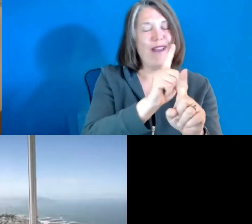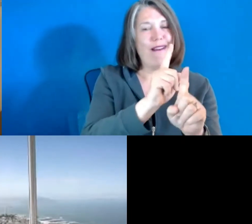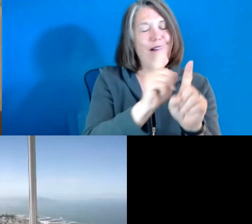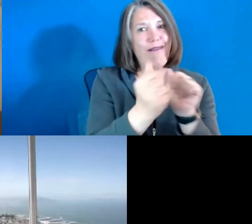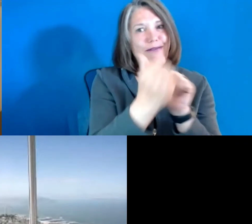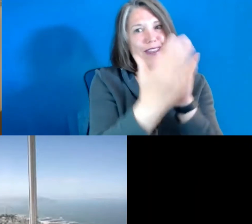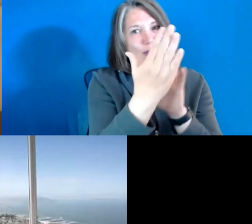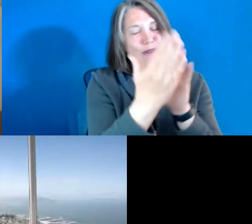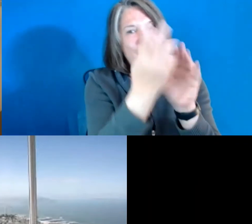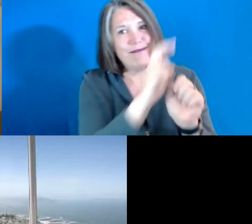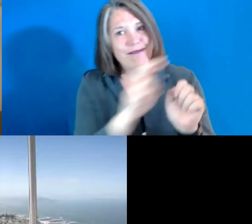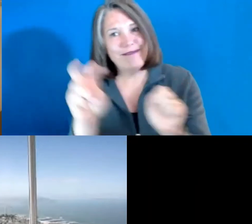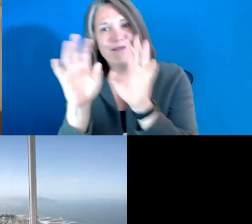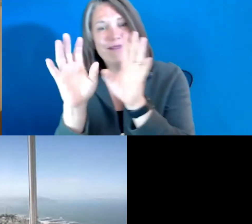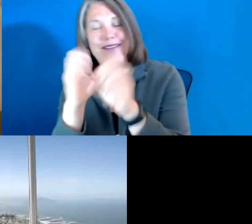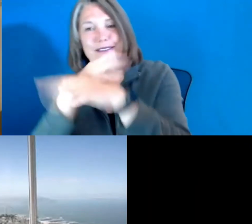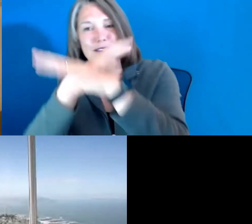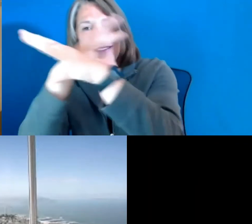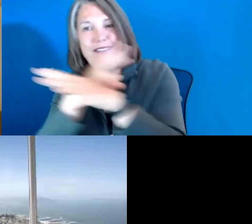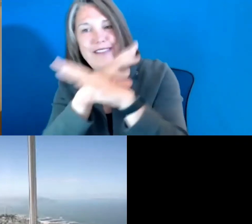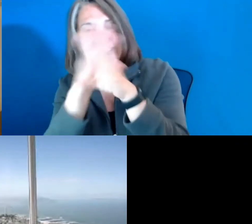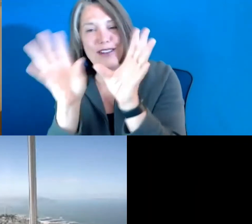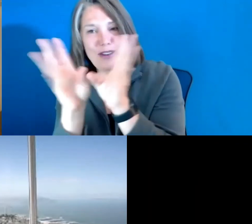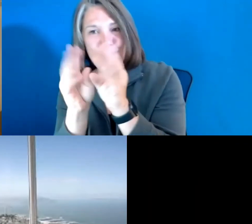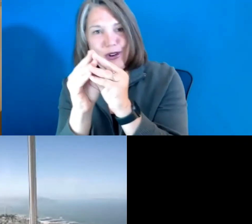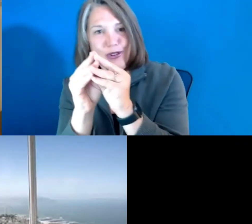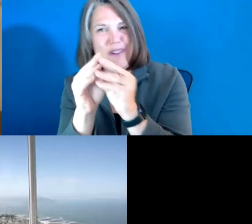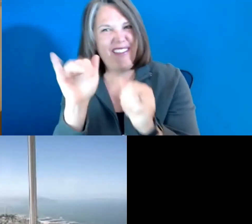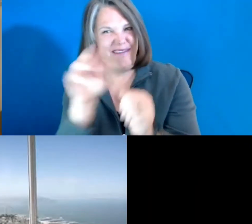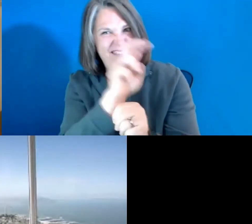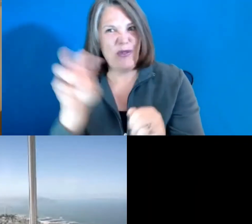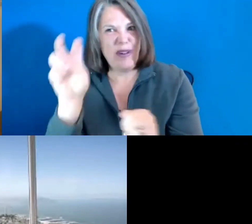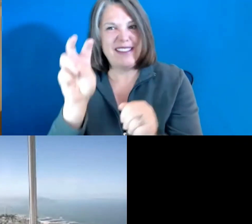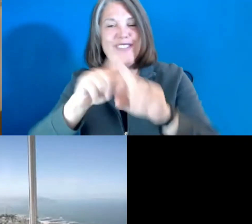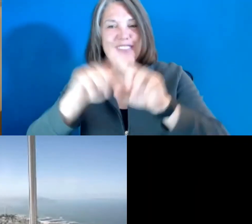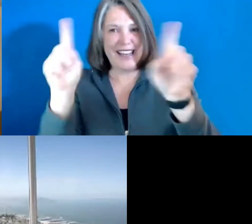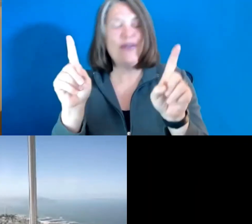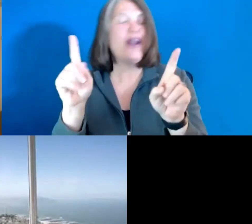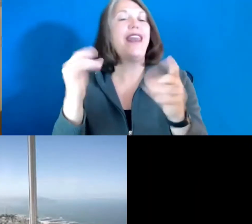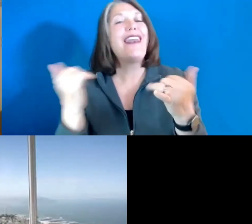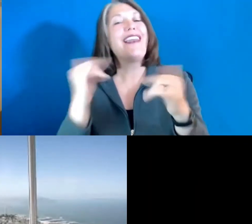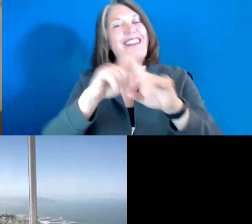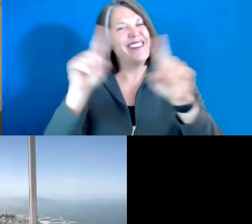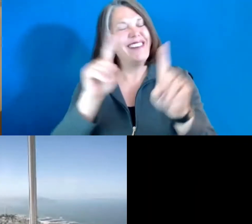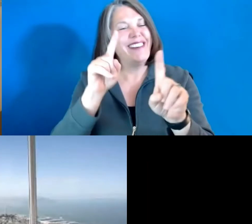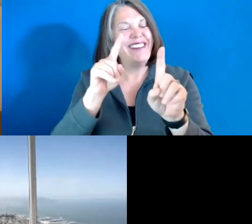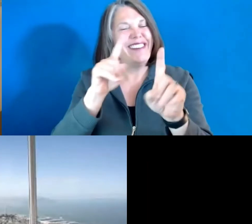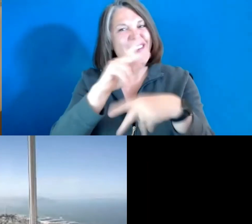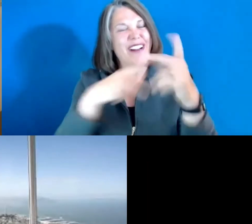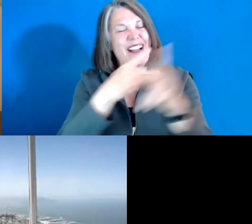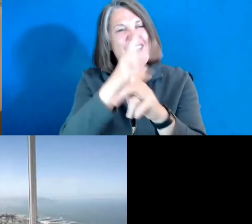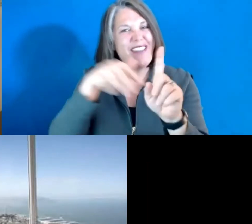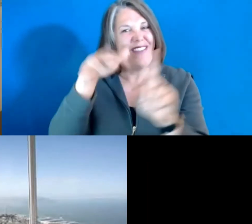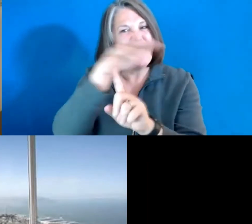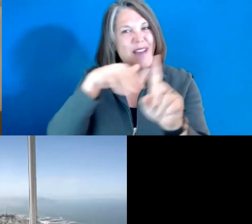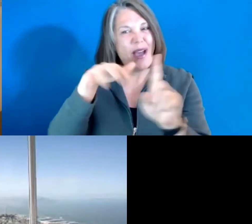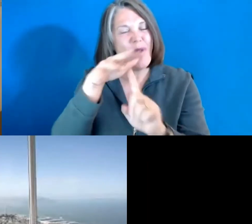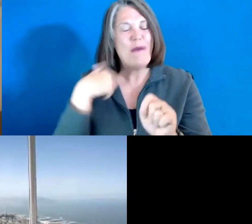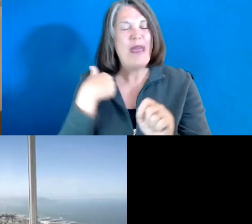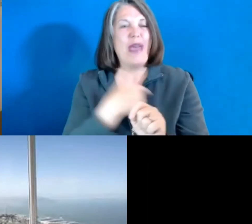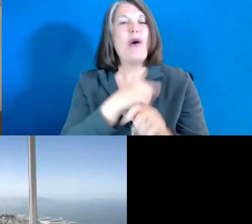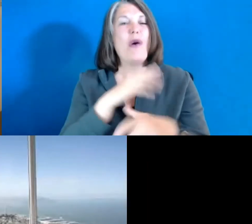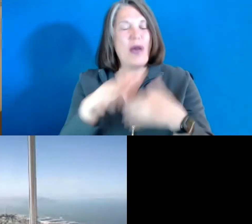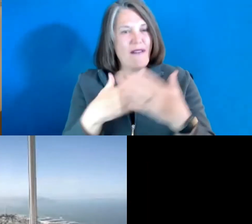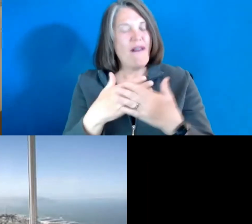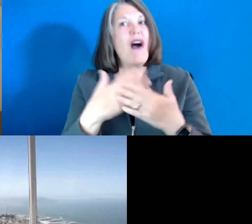different, and it is a different kind of environment. We have all been working through various